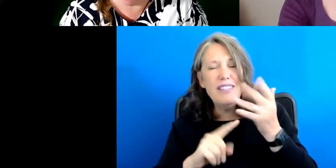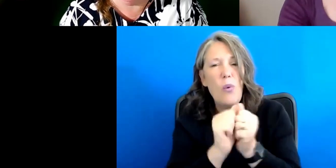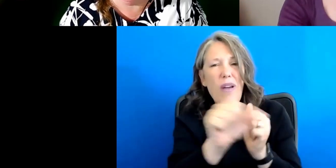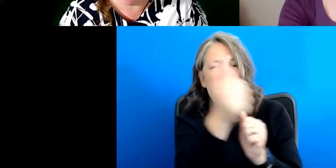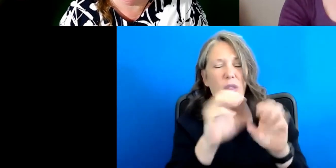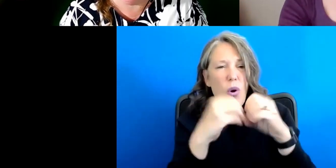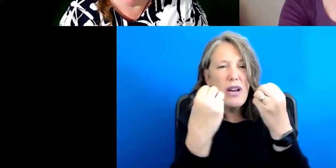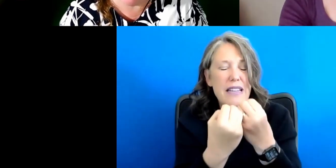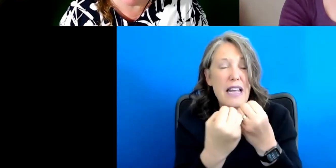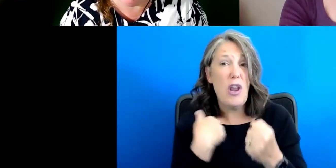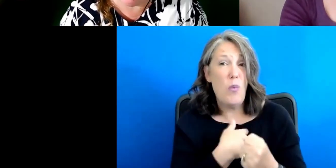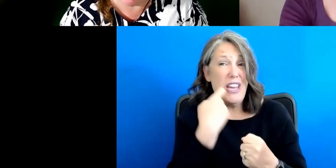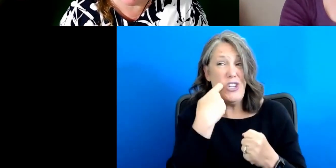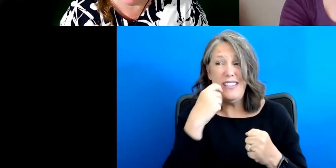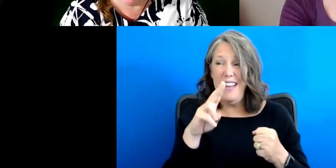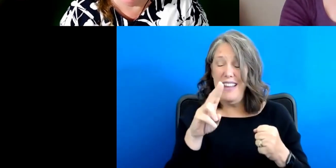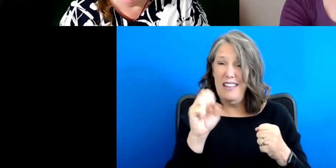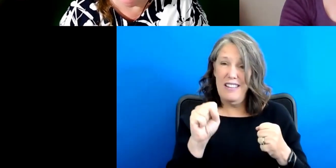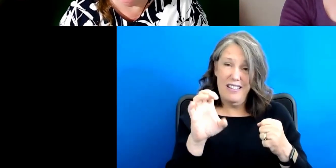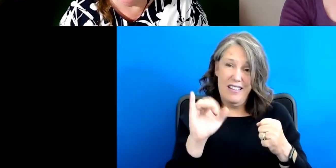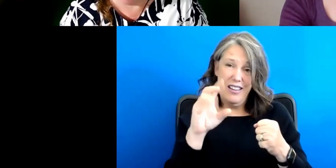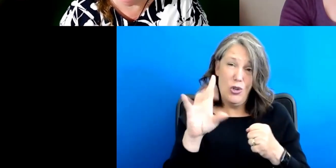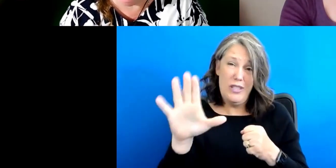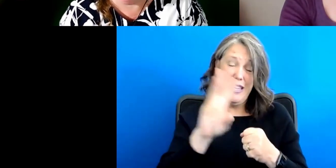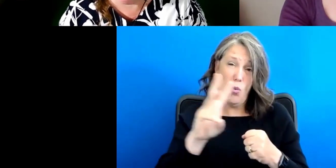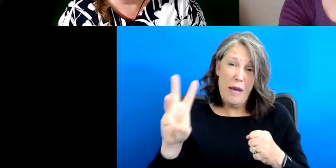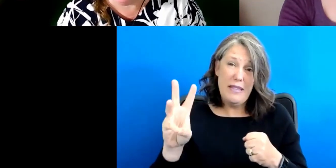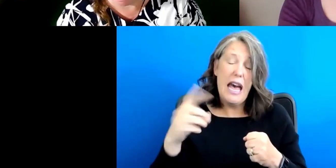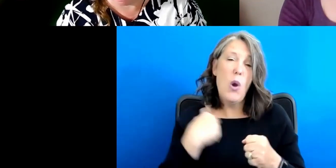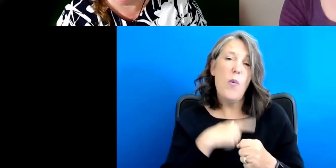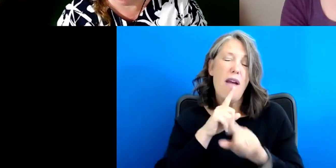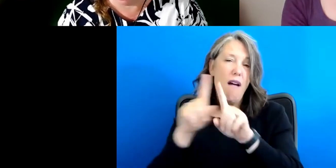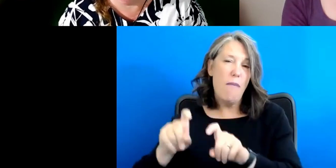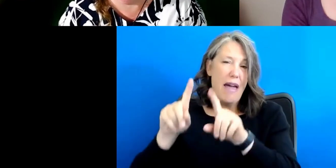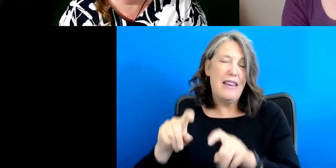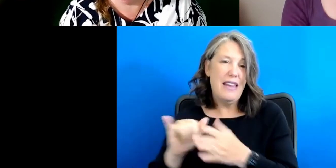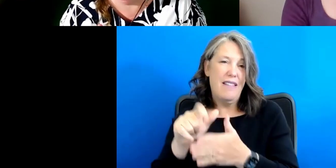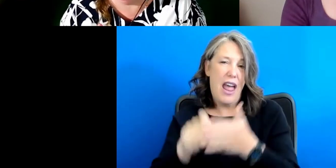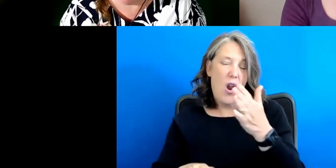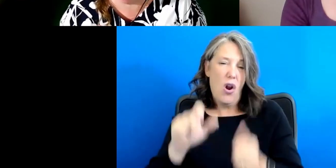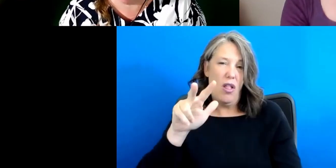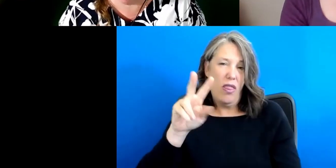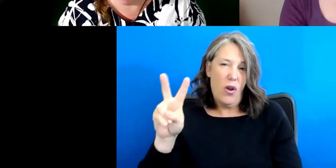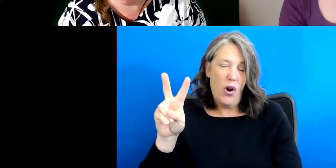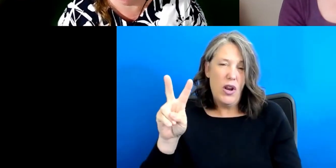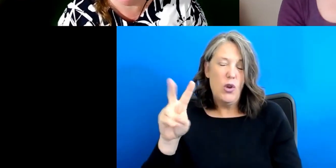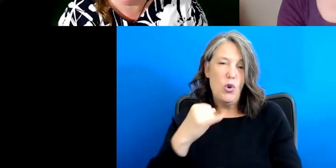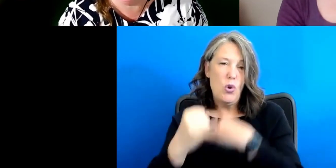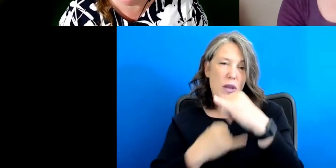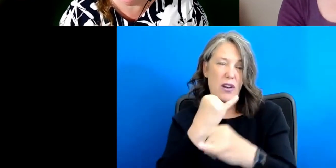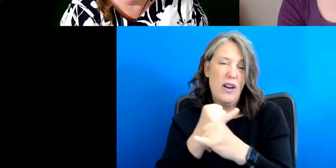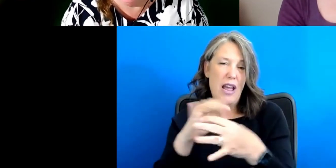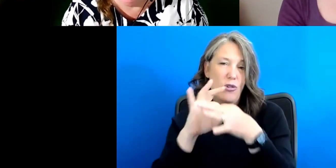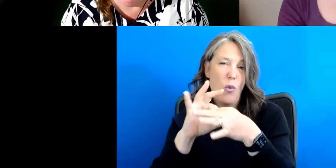week on USAID's website. It's, um, where we're piloting that article 32 international cooperation